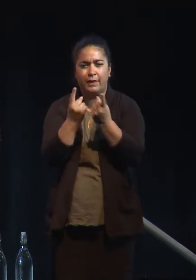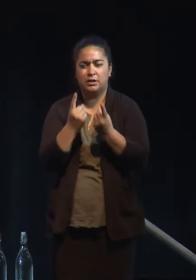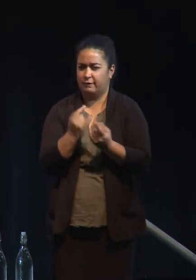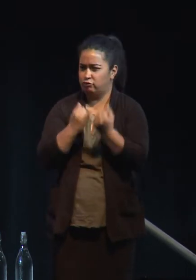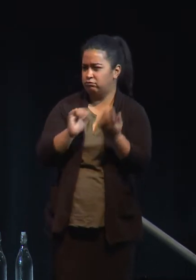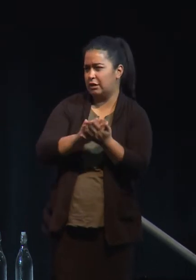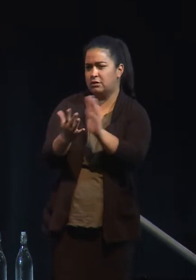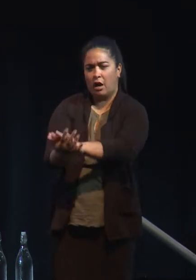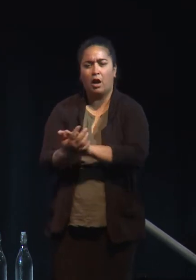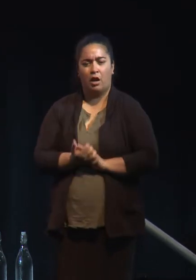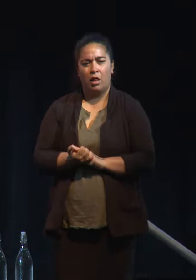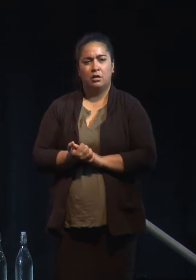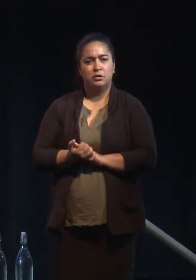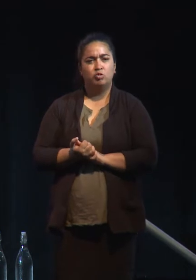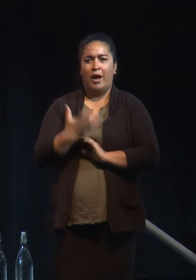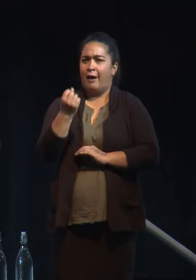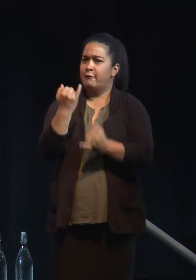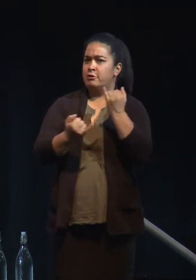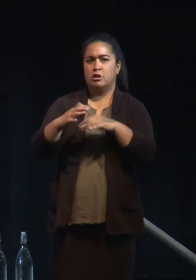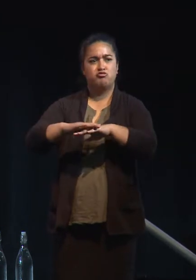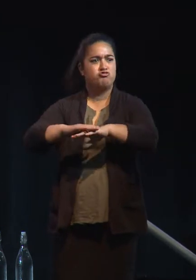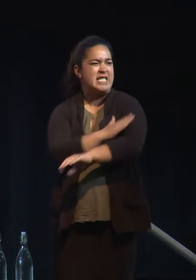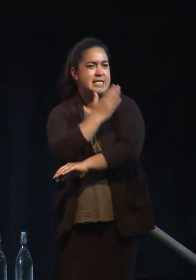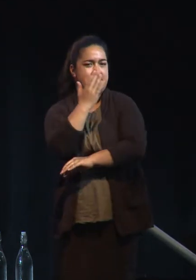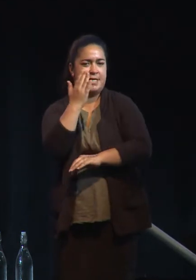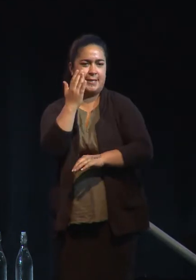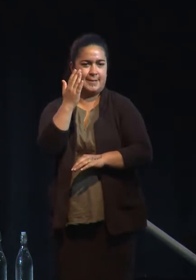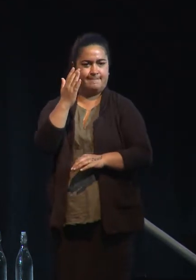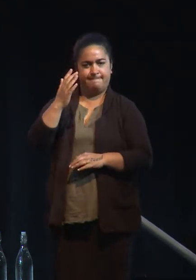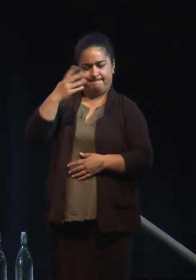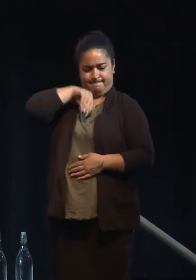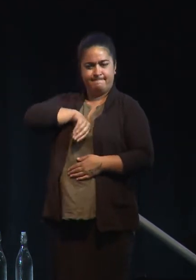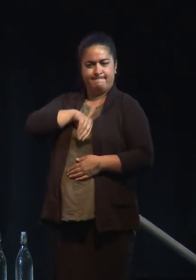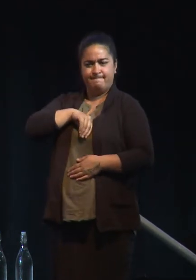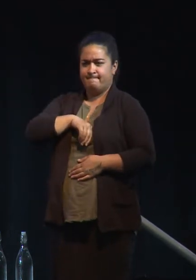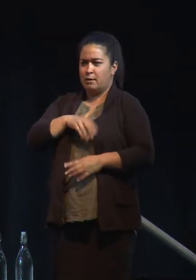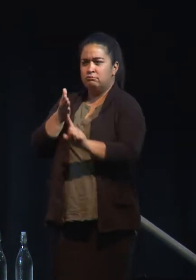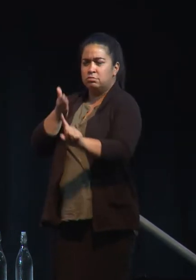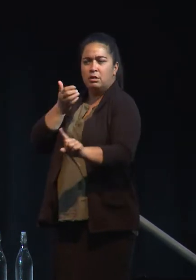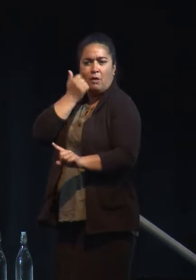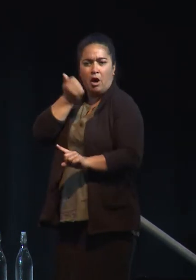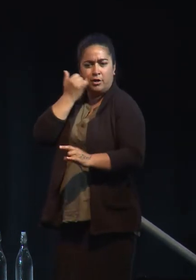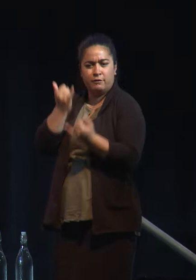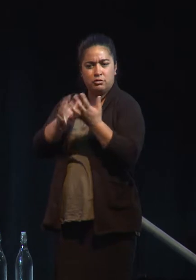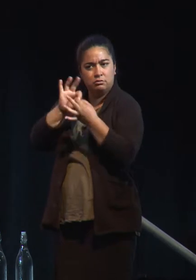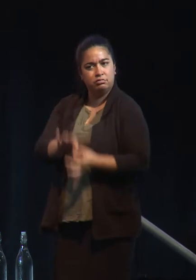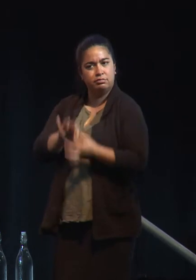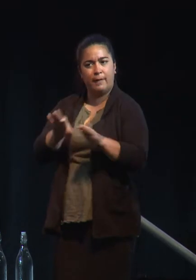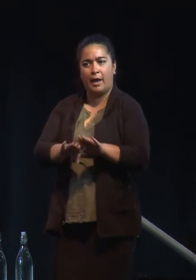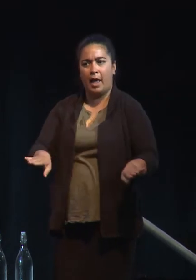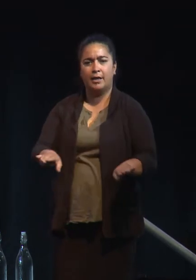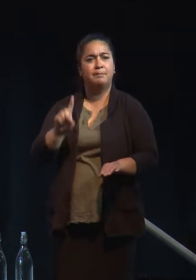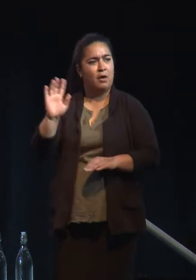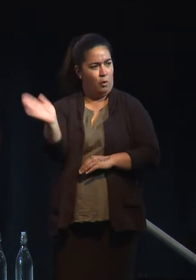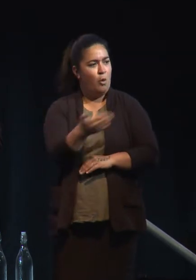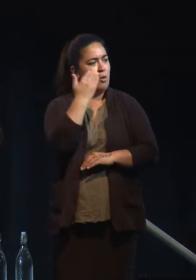And that's, of course, especially true in the Maori communities who are so deeply rooted to the land but everyone here shares that green consciousness.